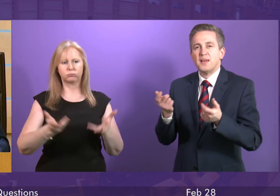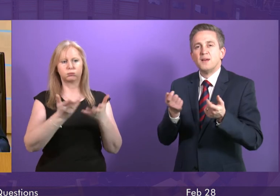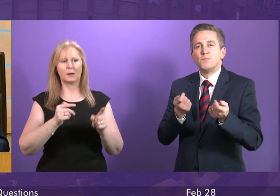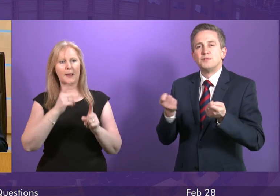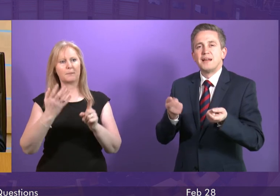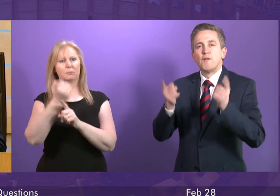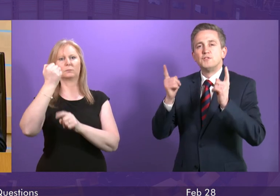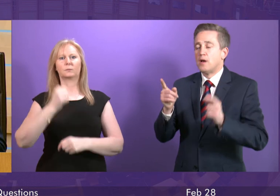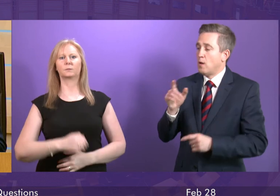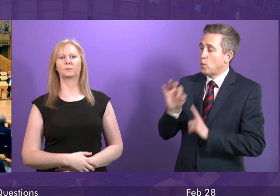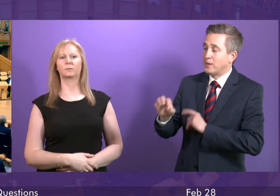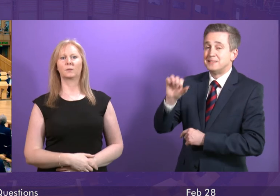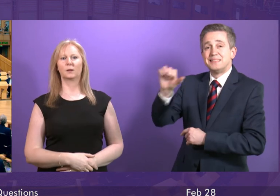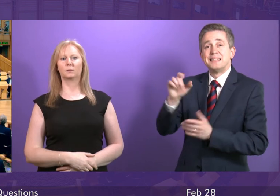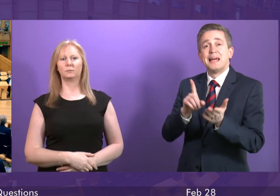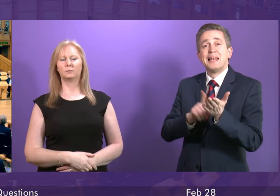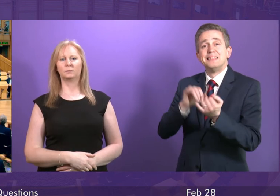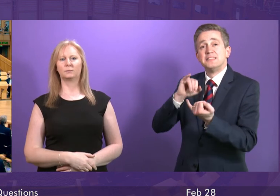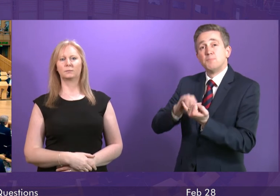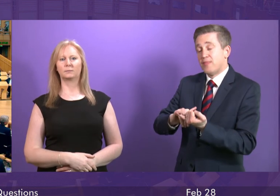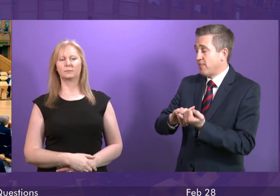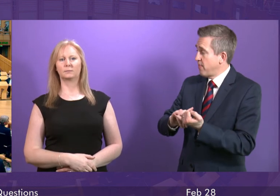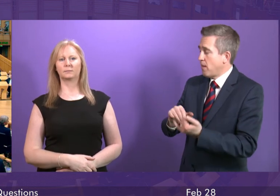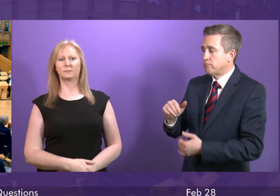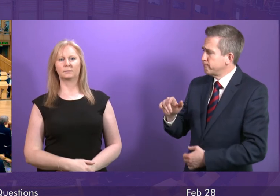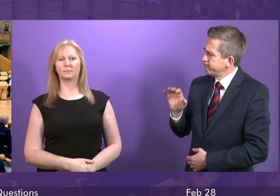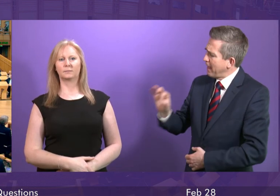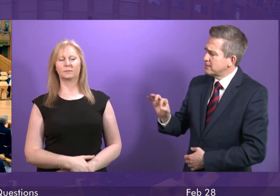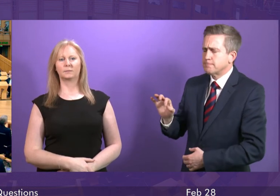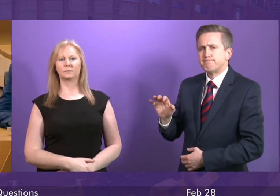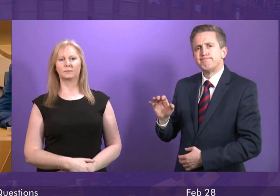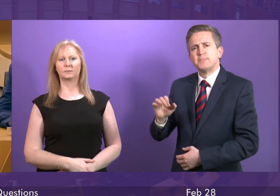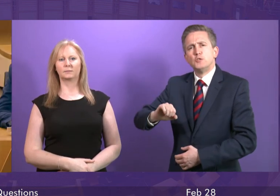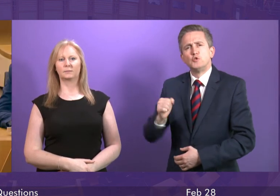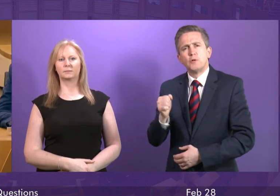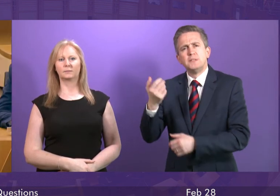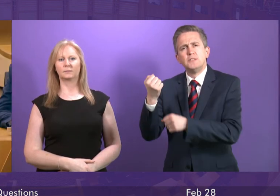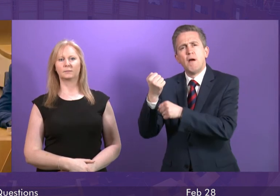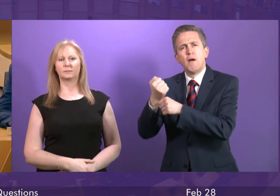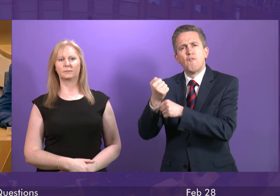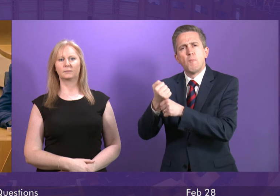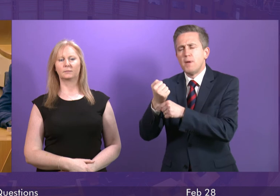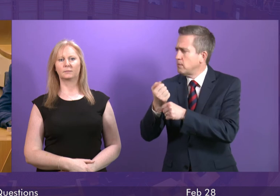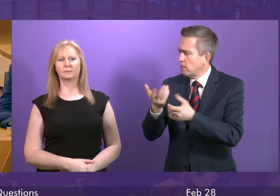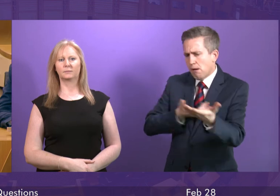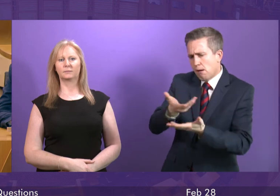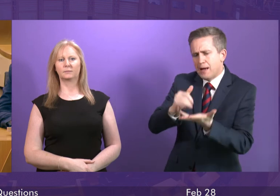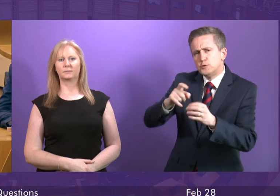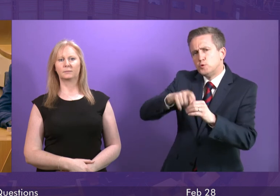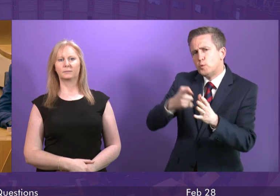Question number six, Liz Smith. To ask the First Minister what engagement the Scottish Government plans with the SQA to prevent possible strike